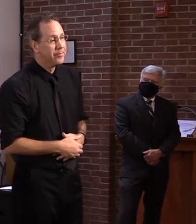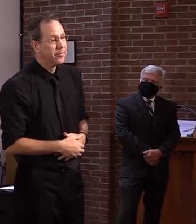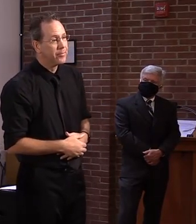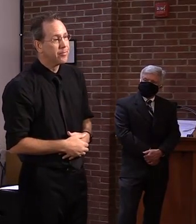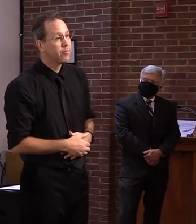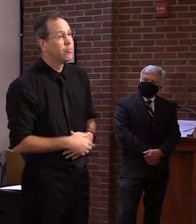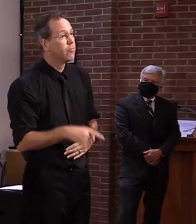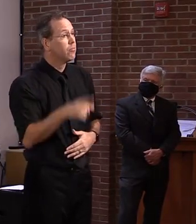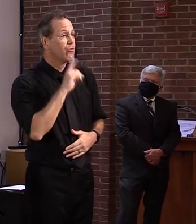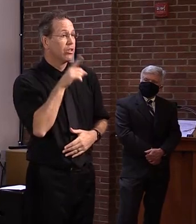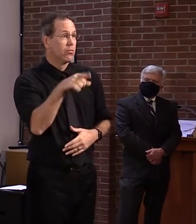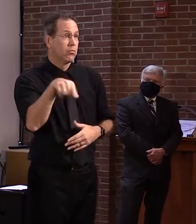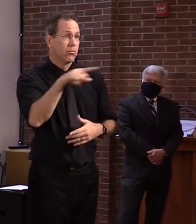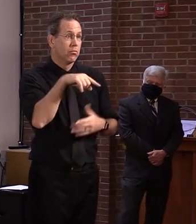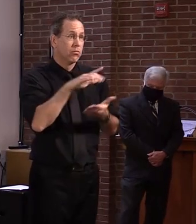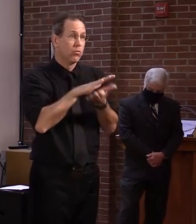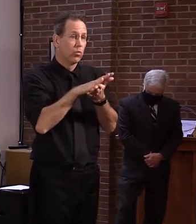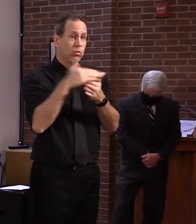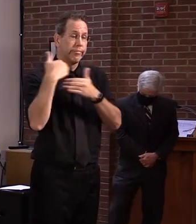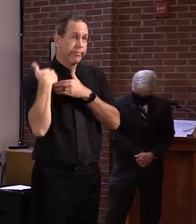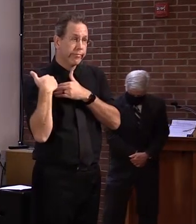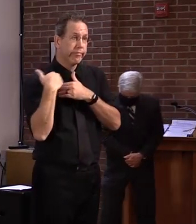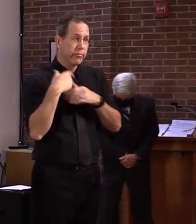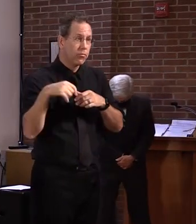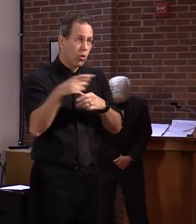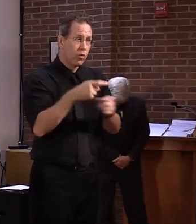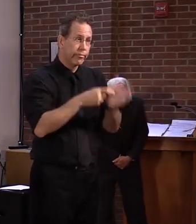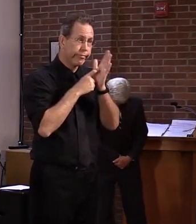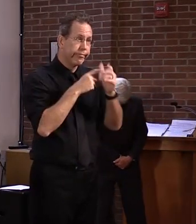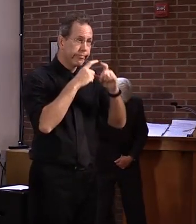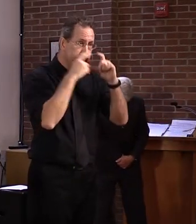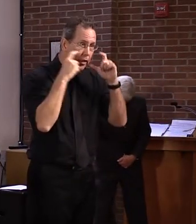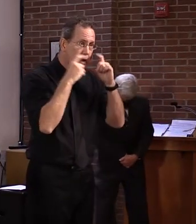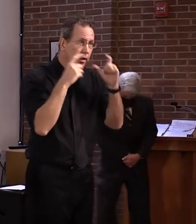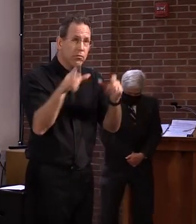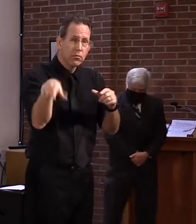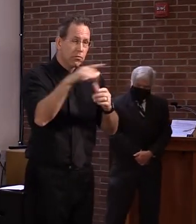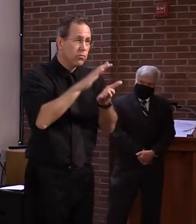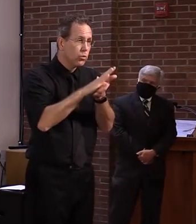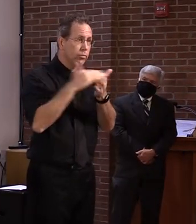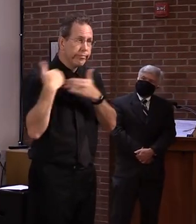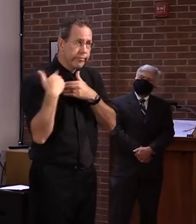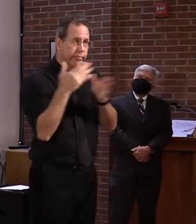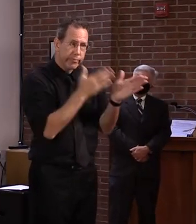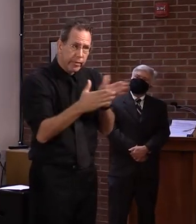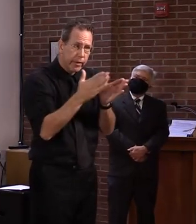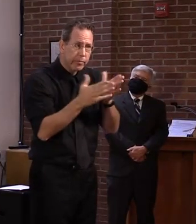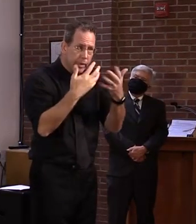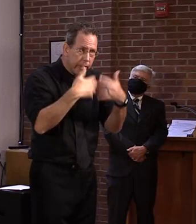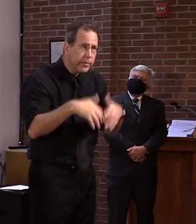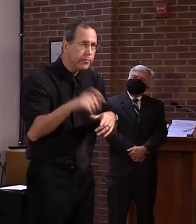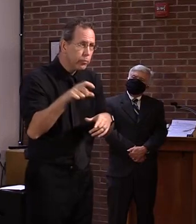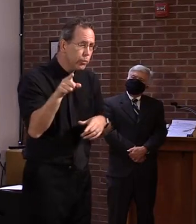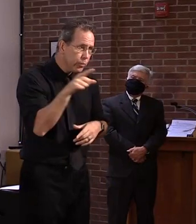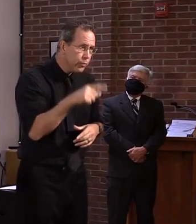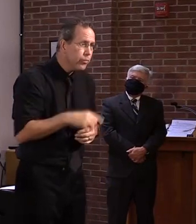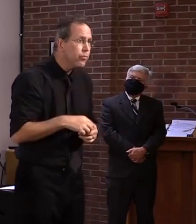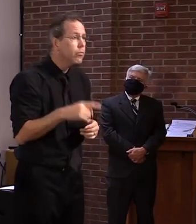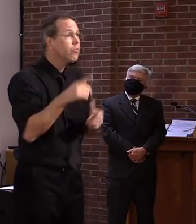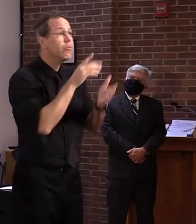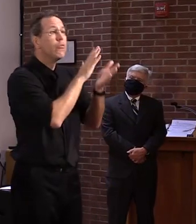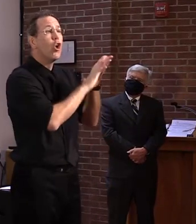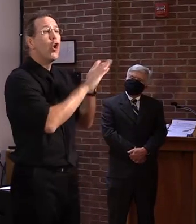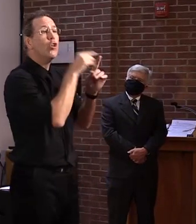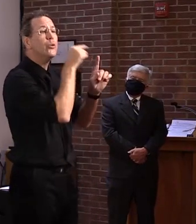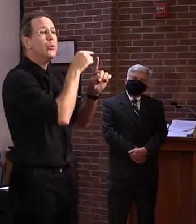and going into more of a coordinated effort. Whereas with, with the colleges, it's the after hours